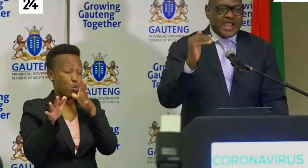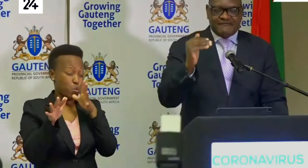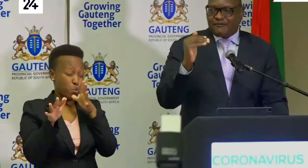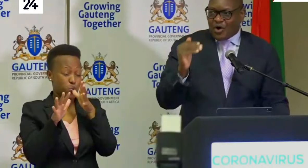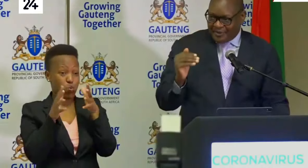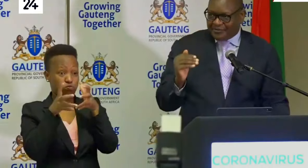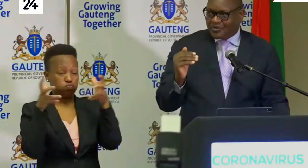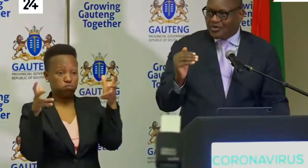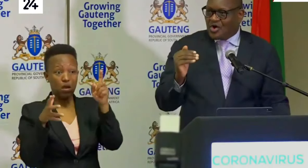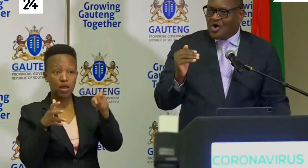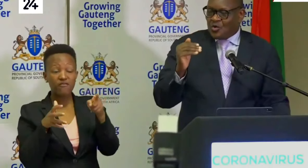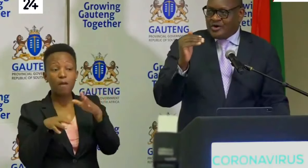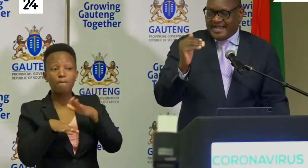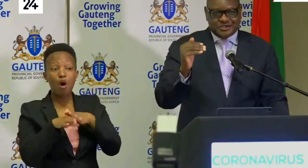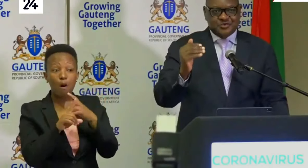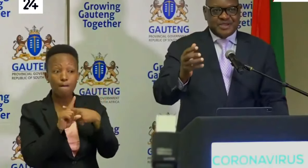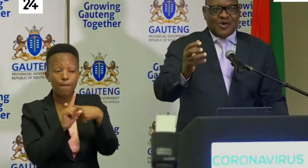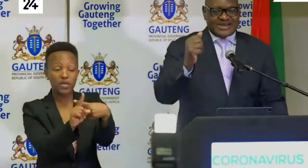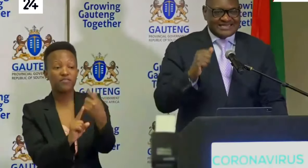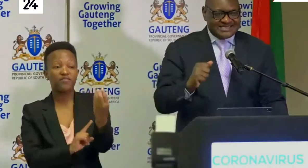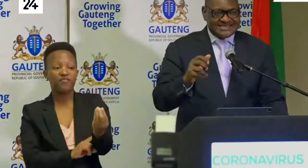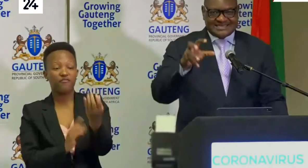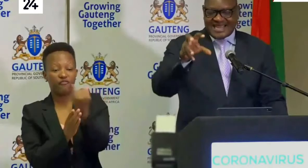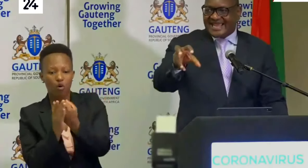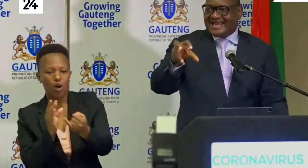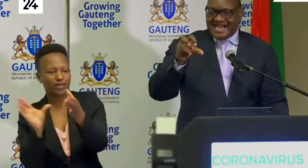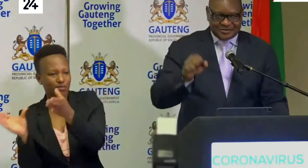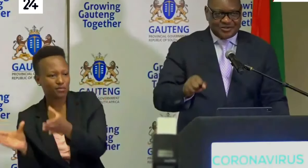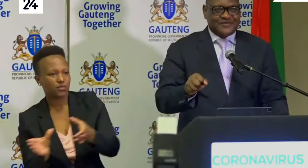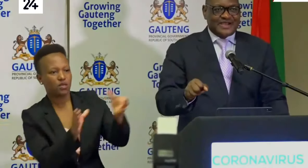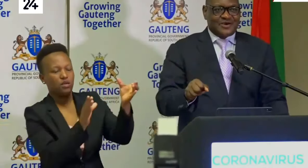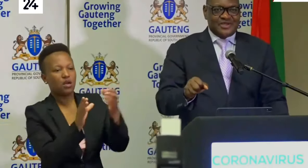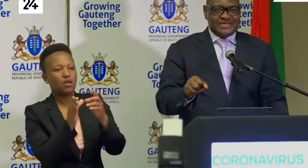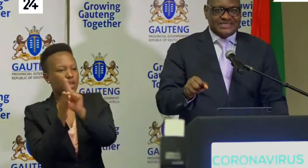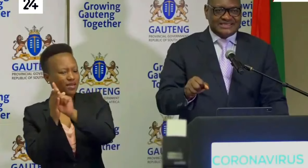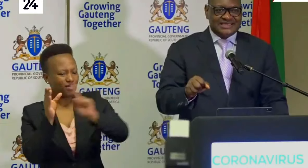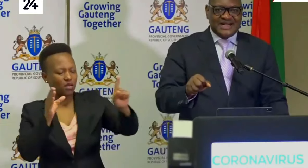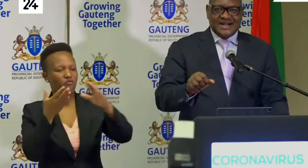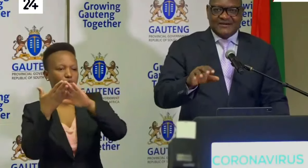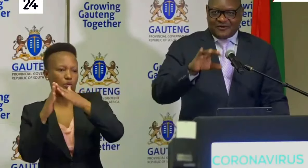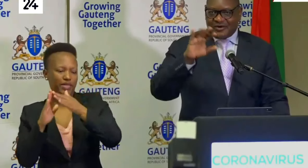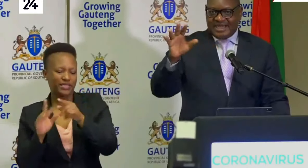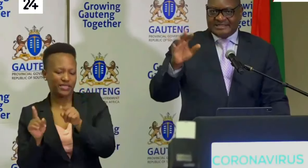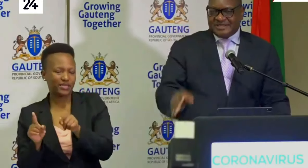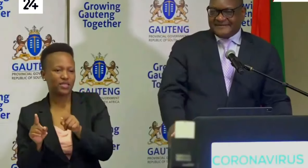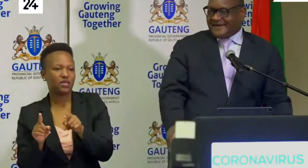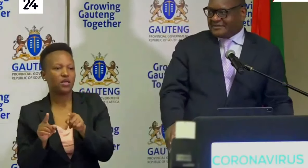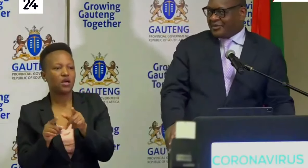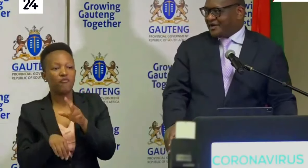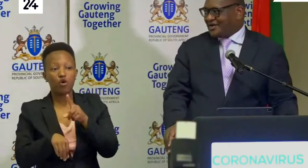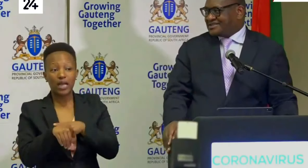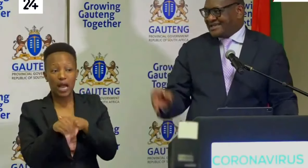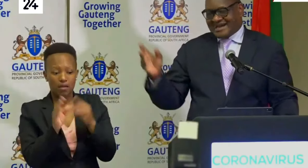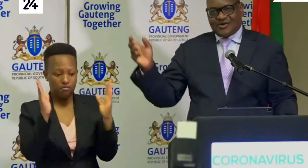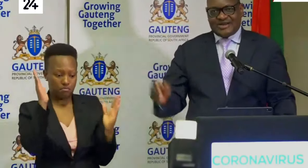should we have more people quarantined, taken out of their communities for a specified